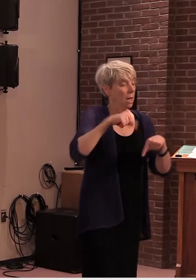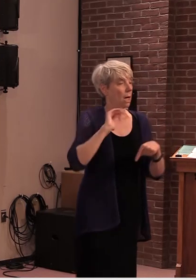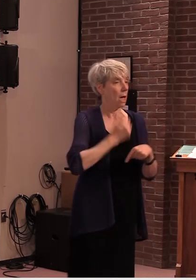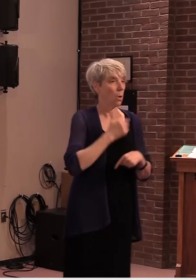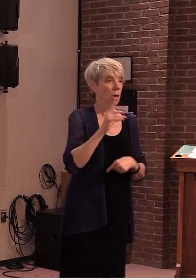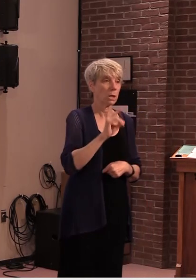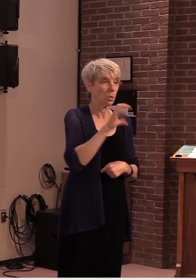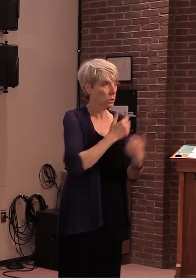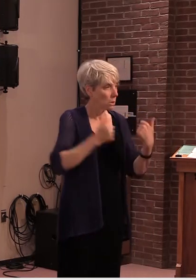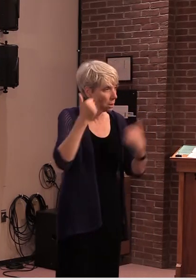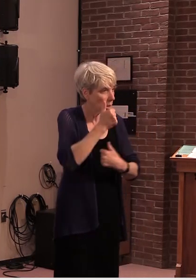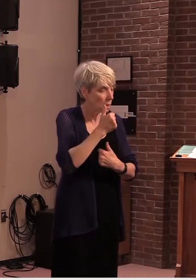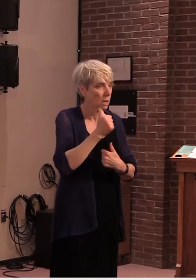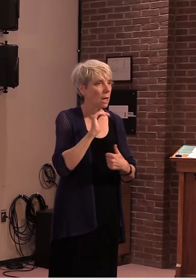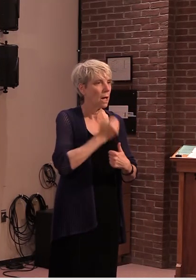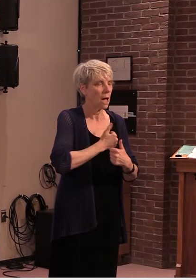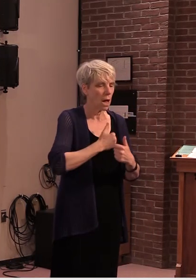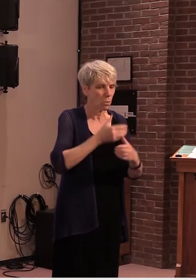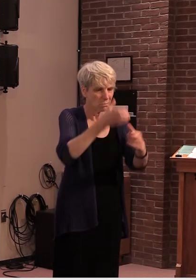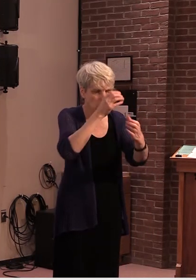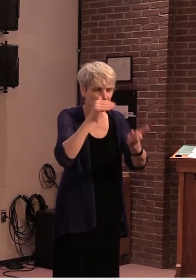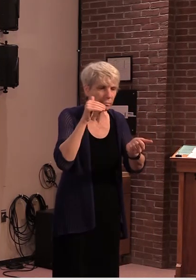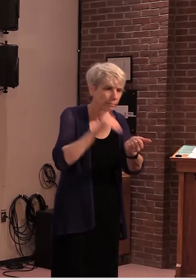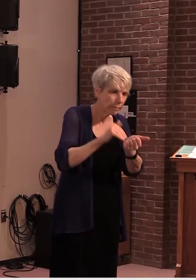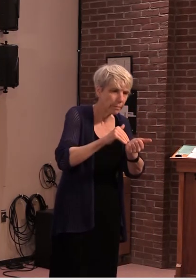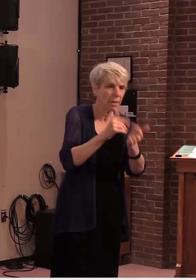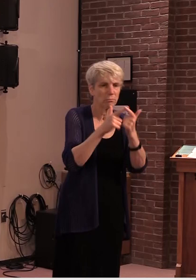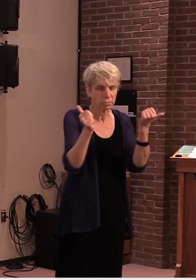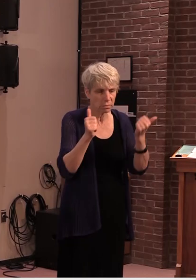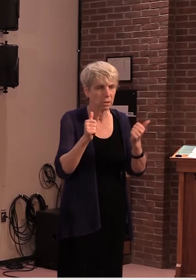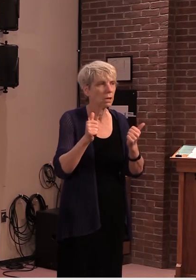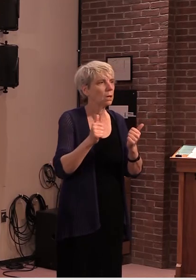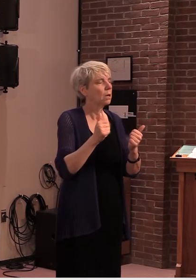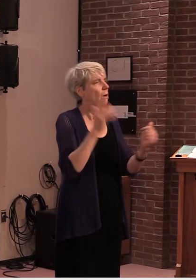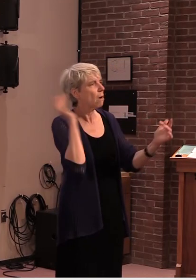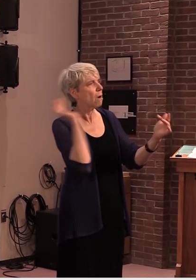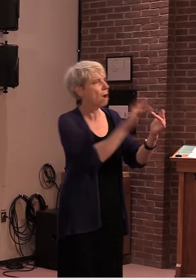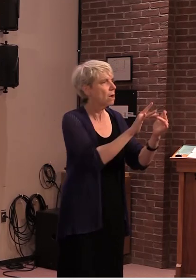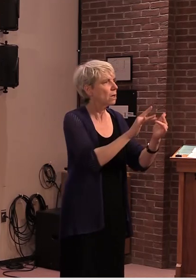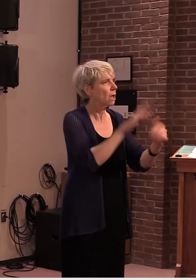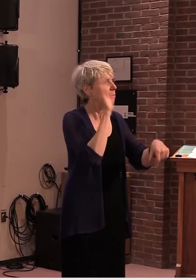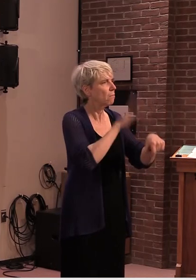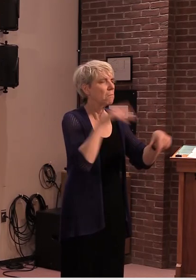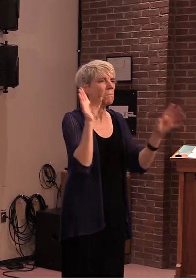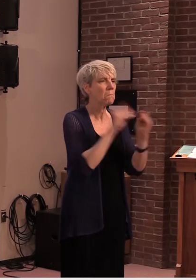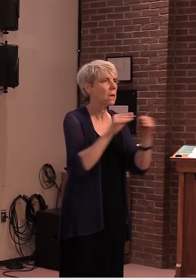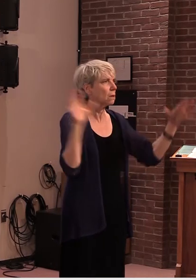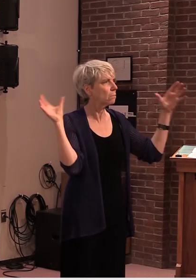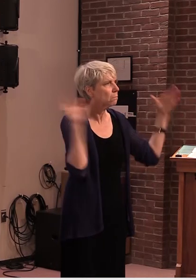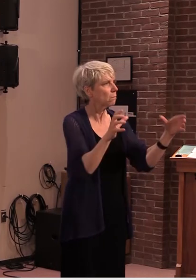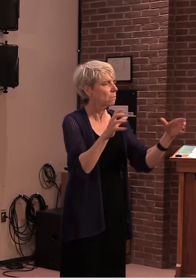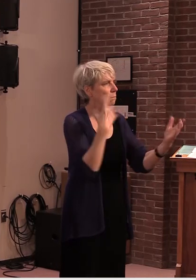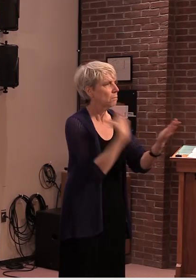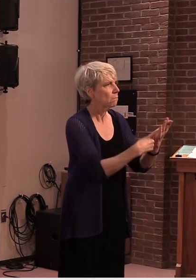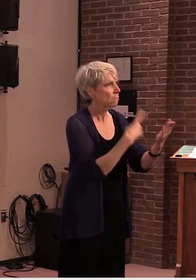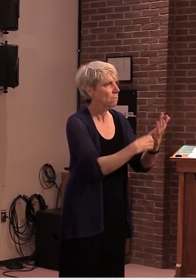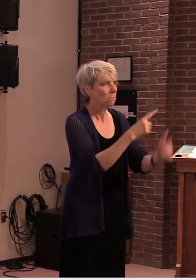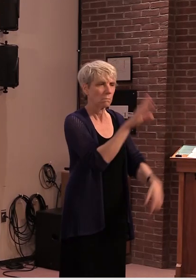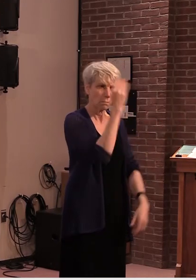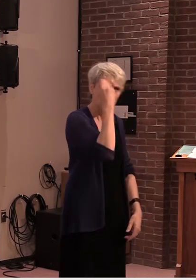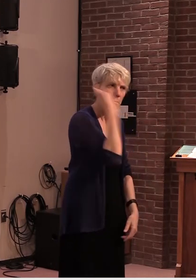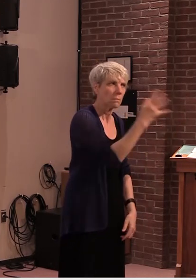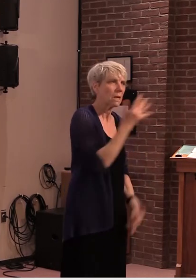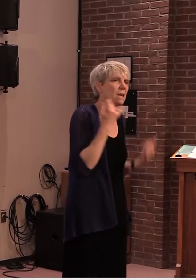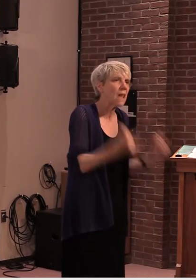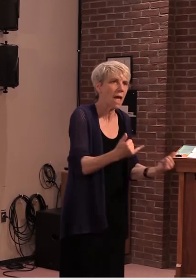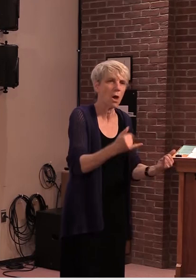matter experts and the staff for civic we insisted on a more focused urgent response to the crisis